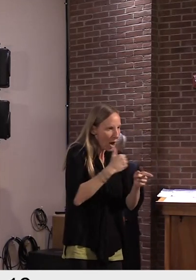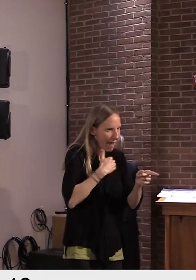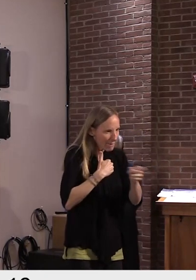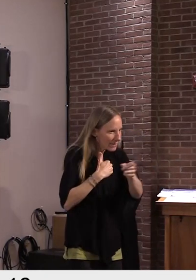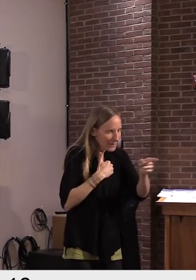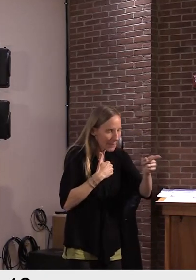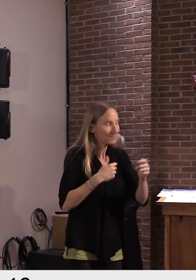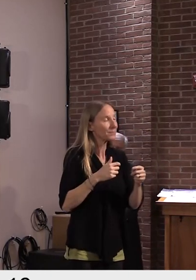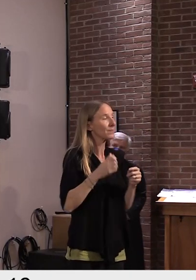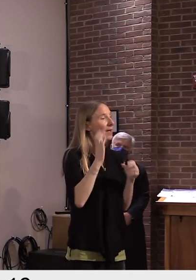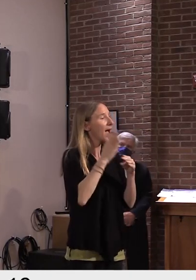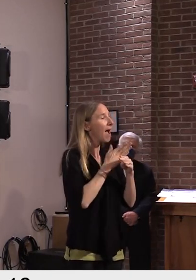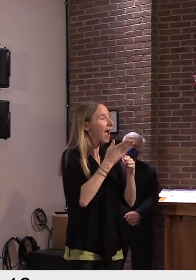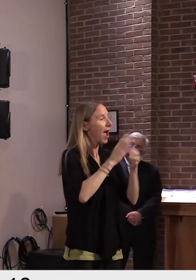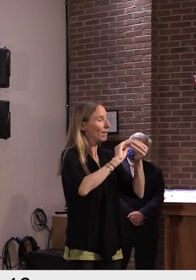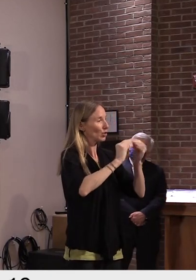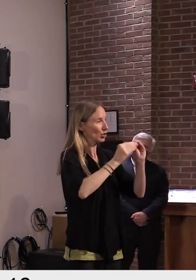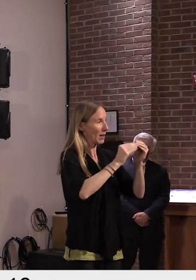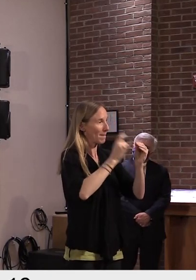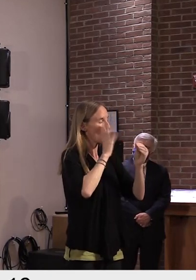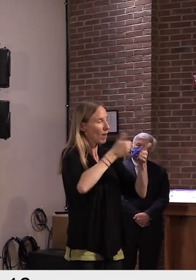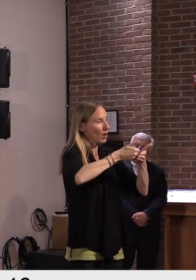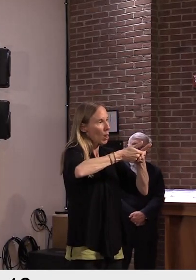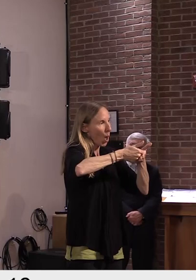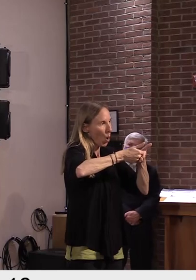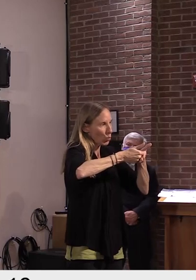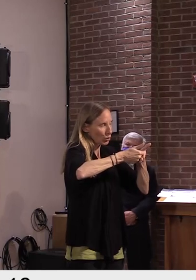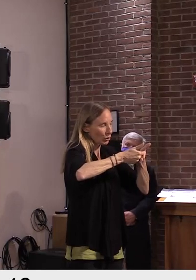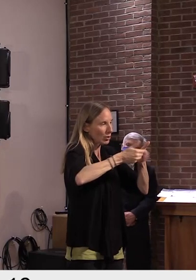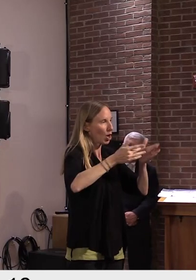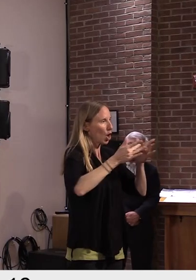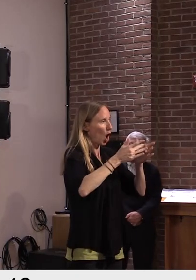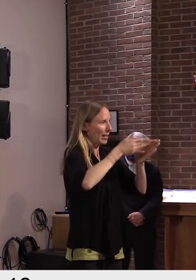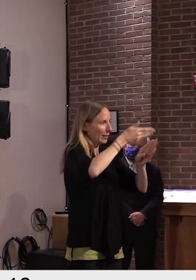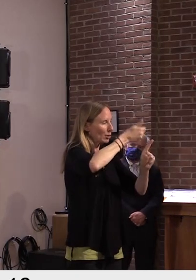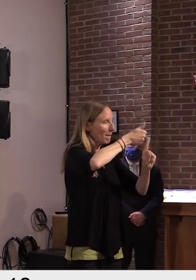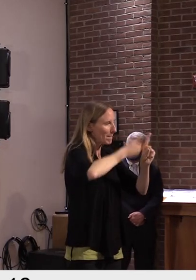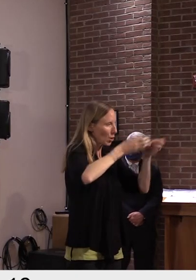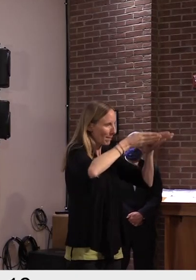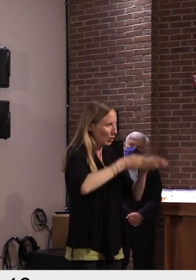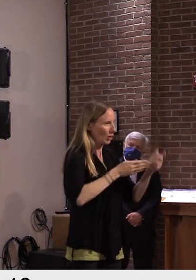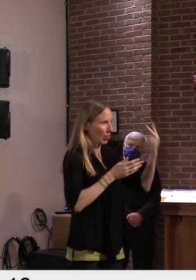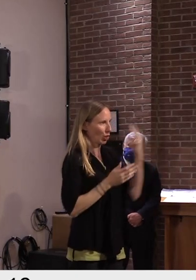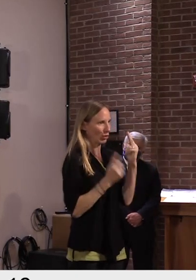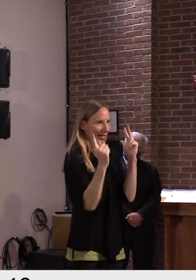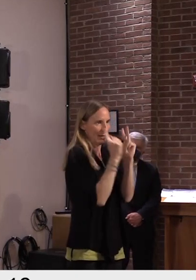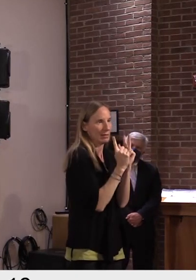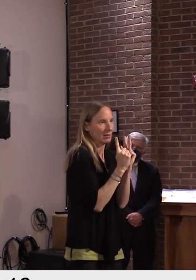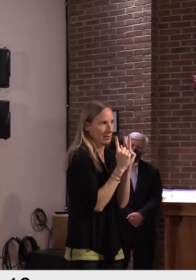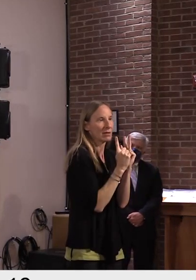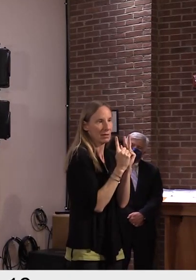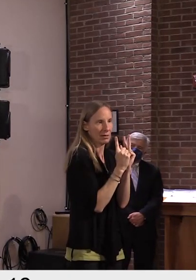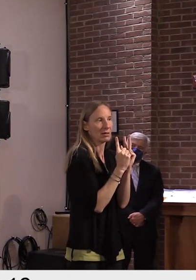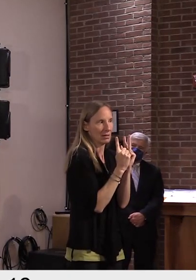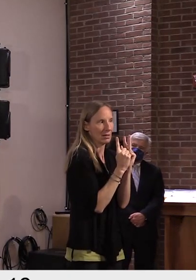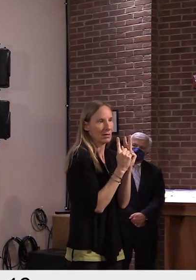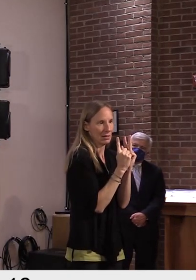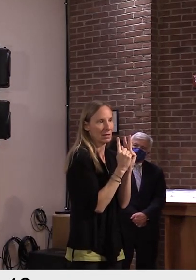sorry, the average number of close contacts per infected person is three contacts per case.